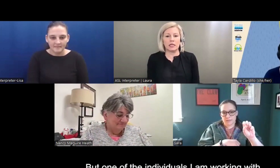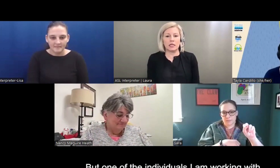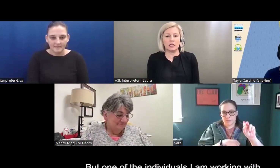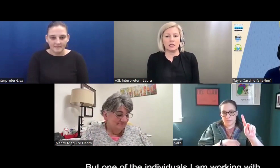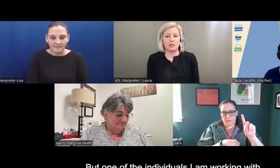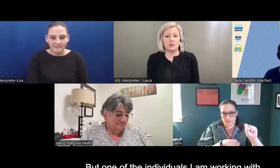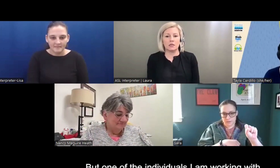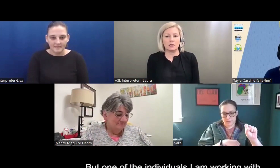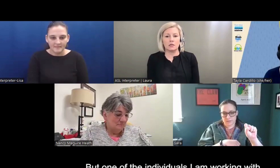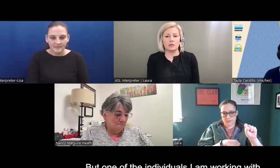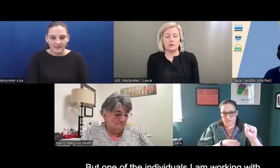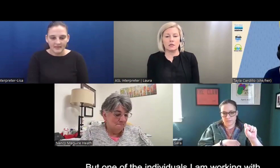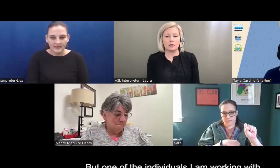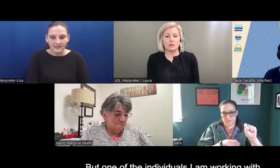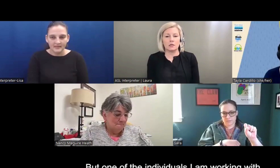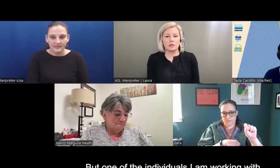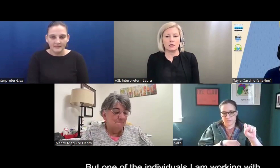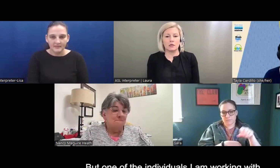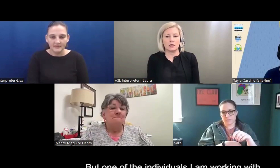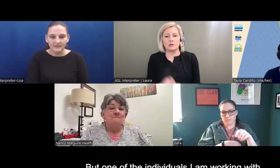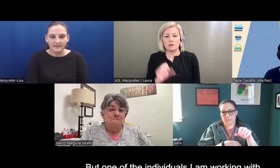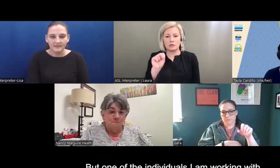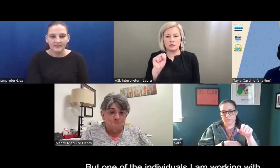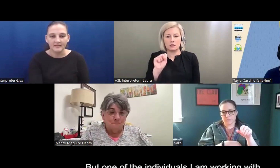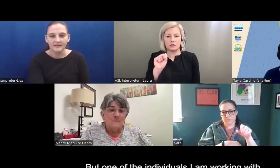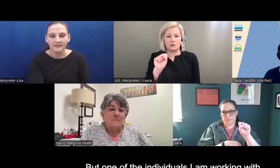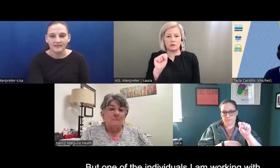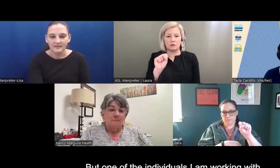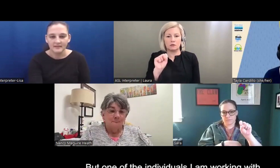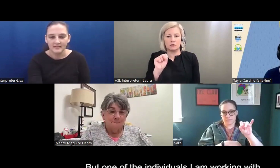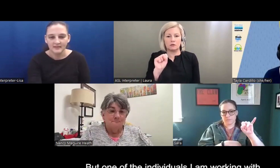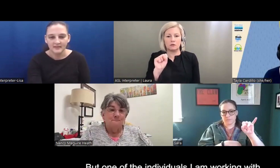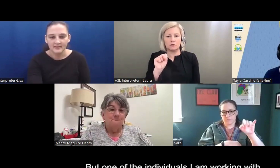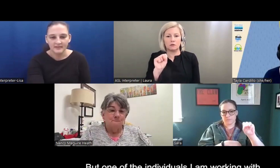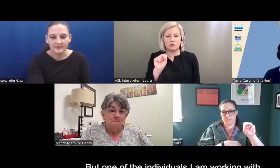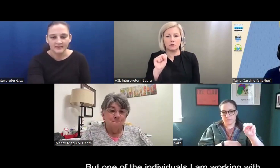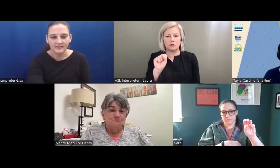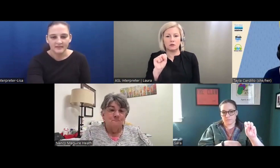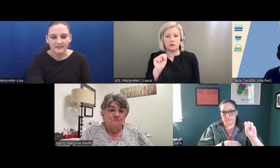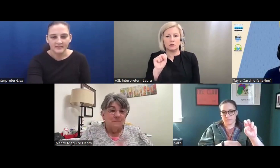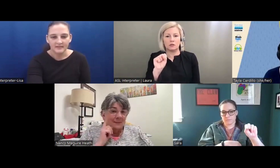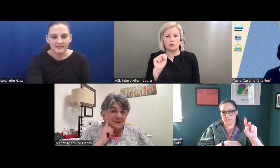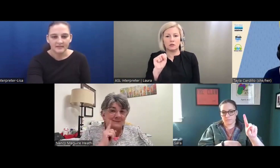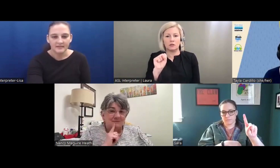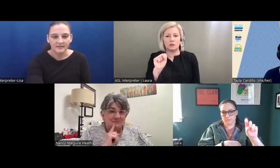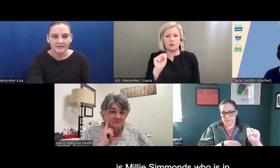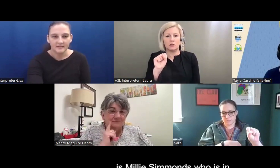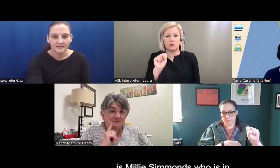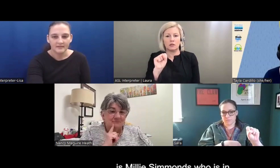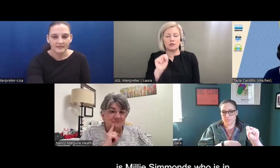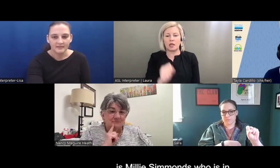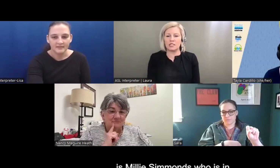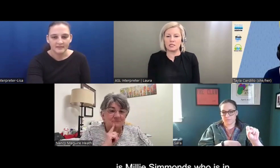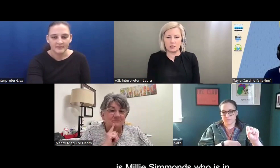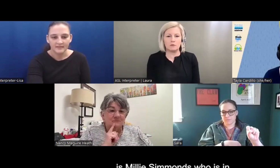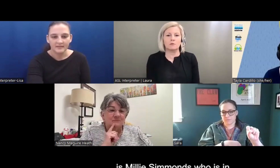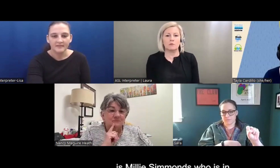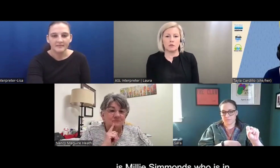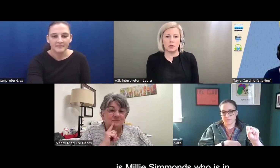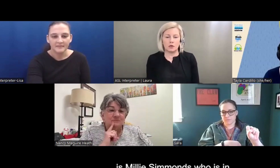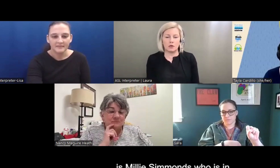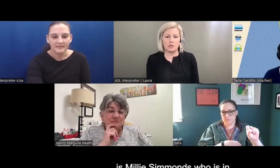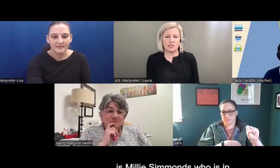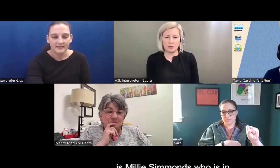is Millie Simonson,